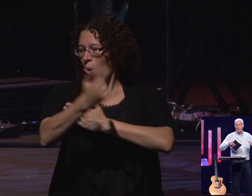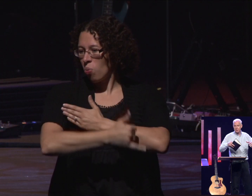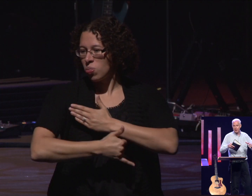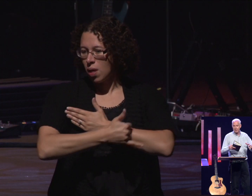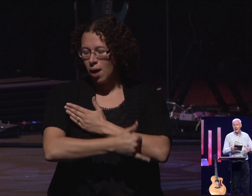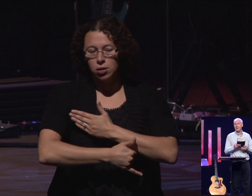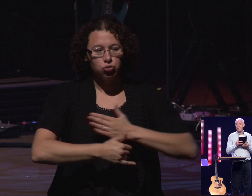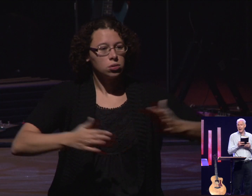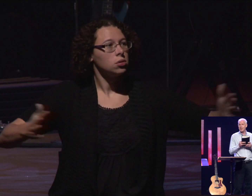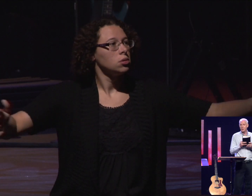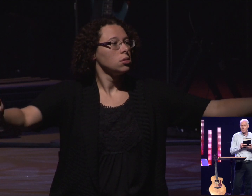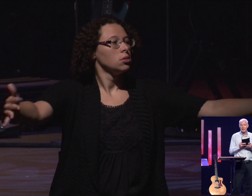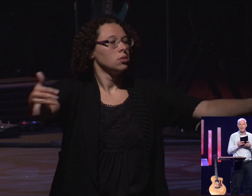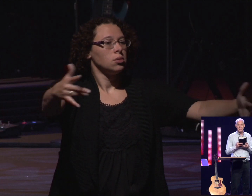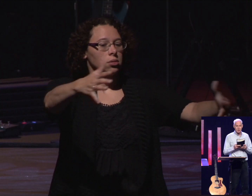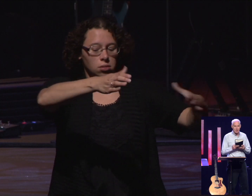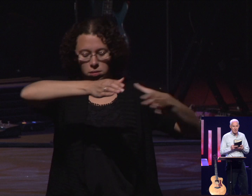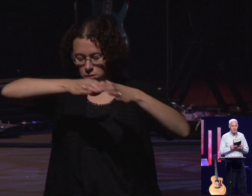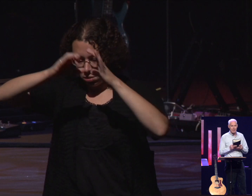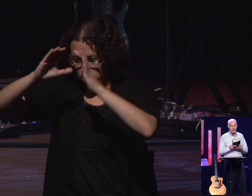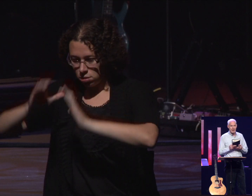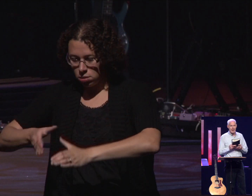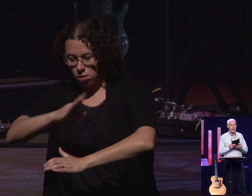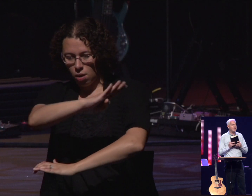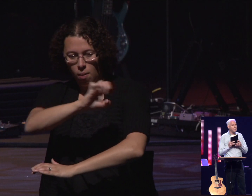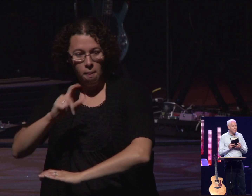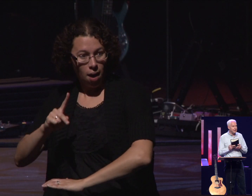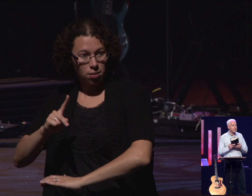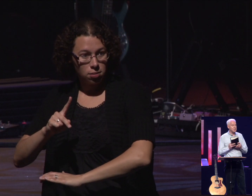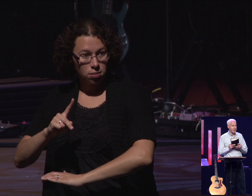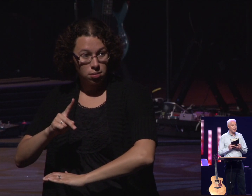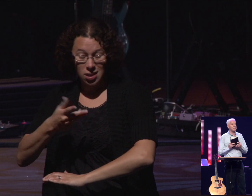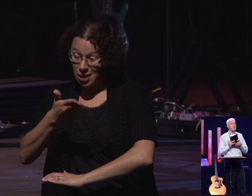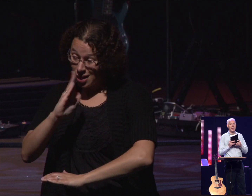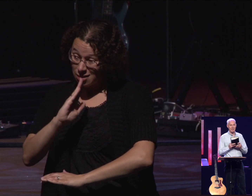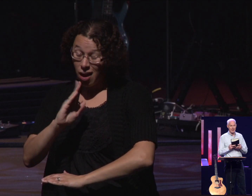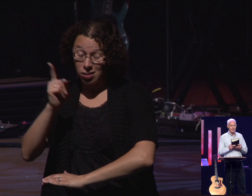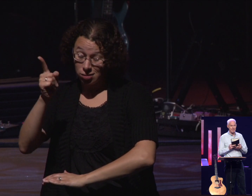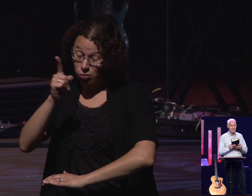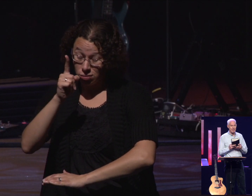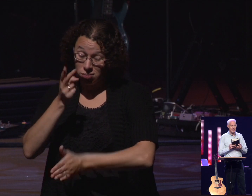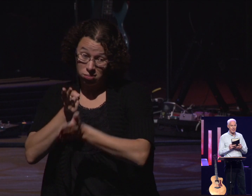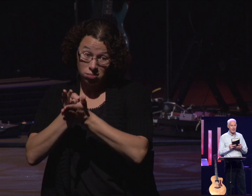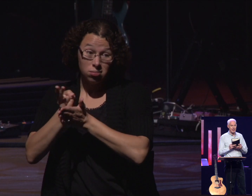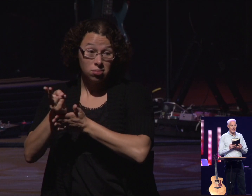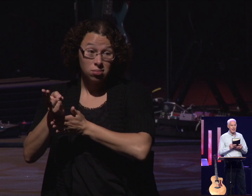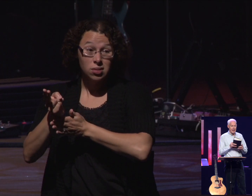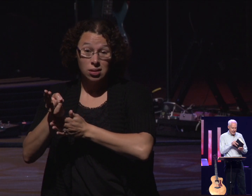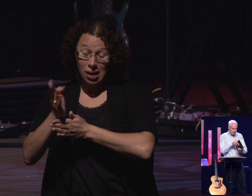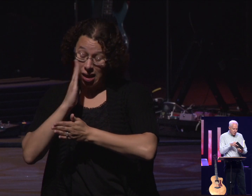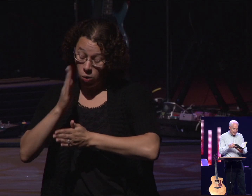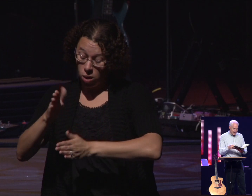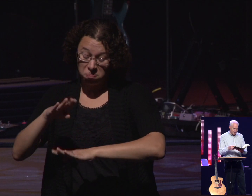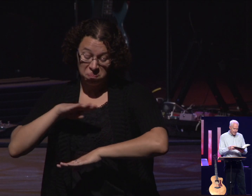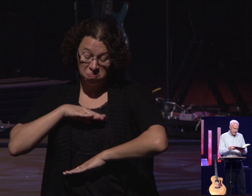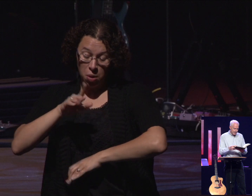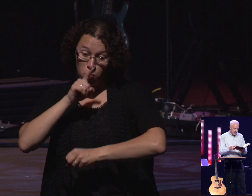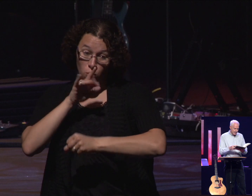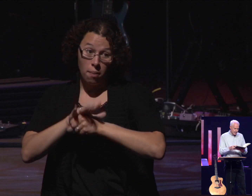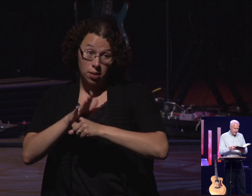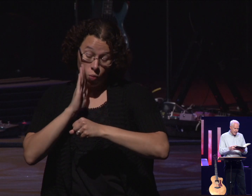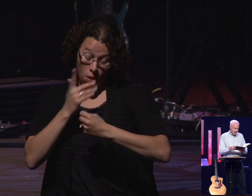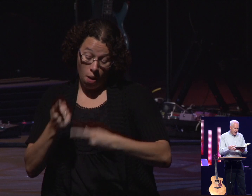And he's putting them back. God's word is true. And he fulfills his promises. Amen? And he's doing that.